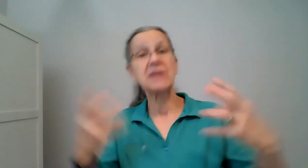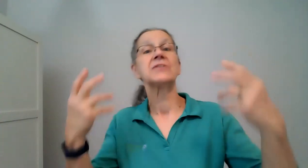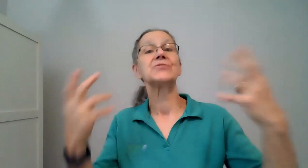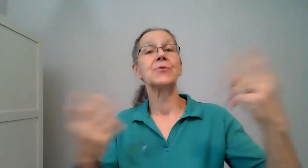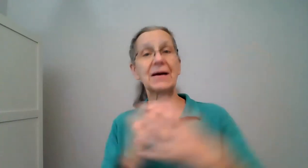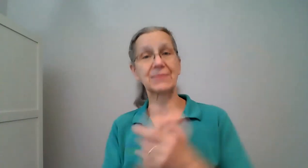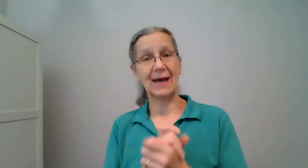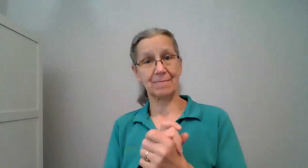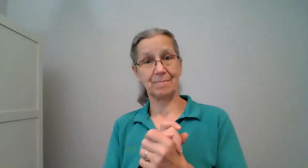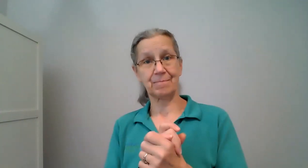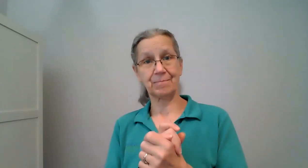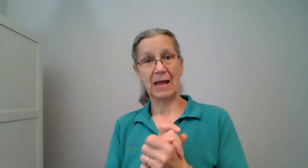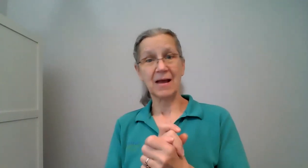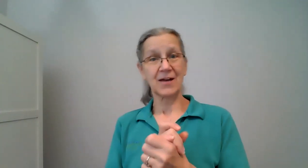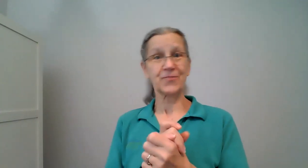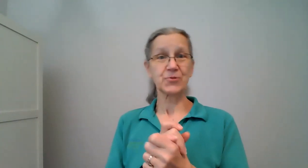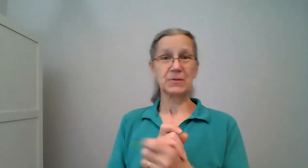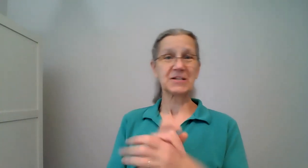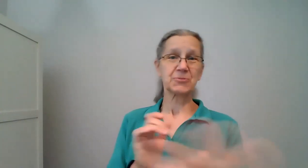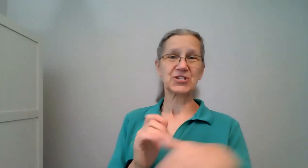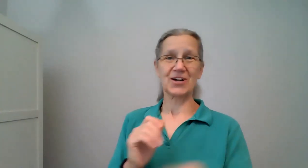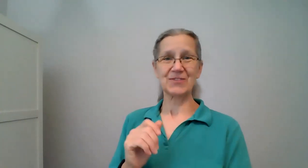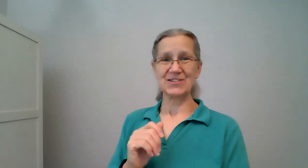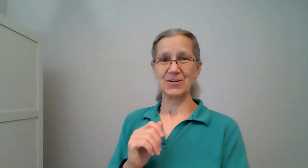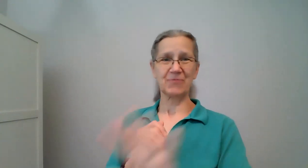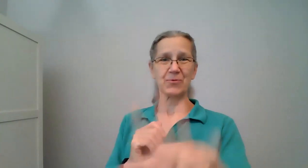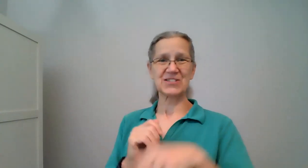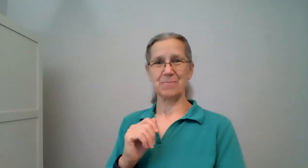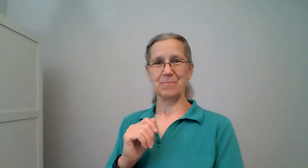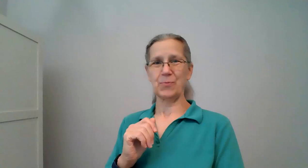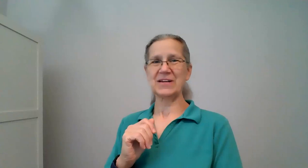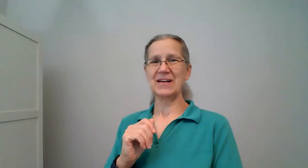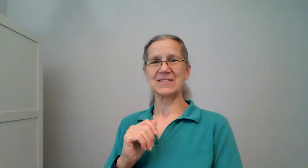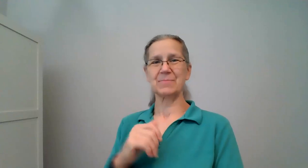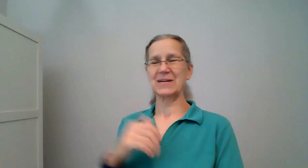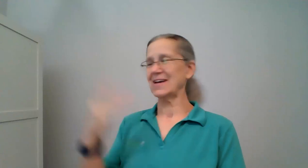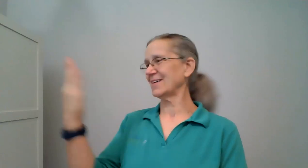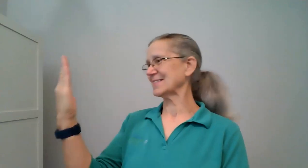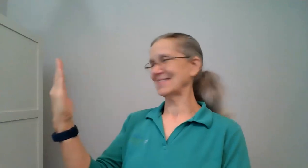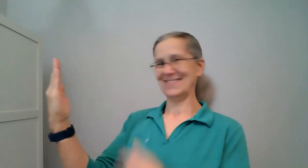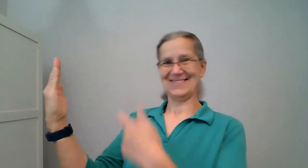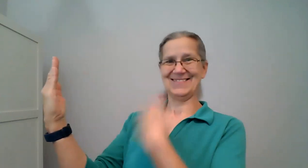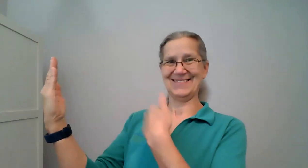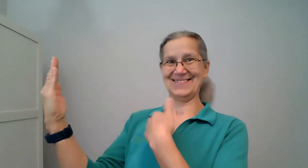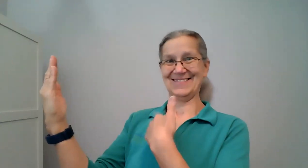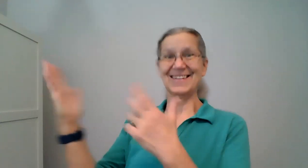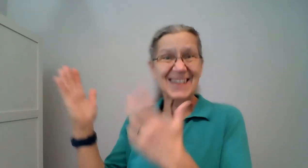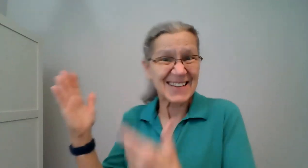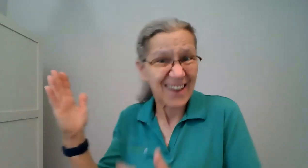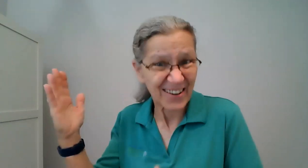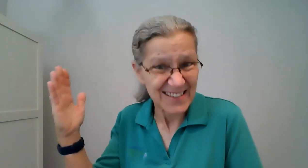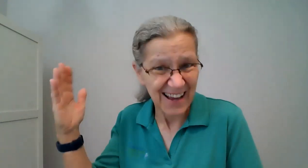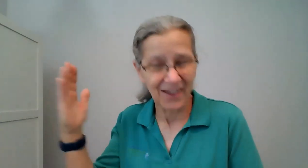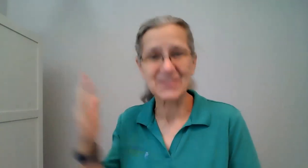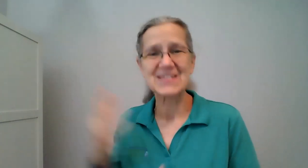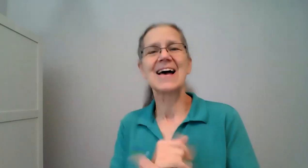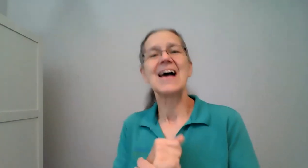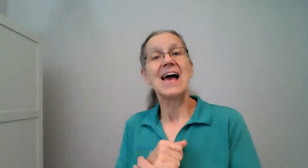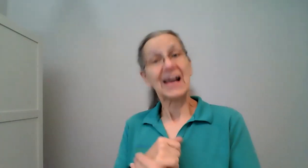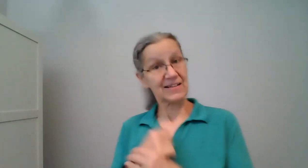we going to do about that and the first place we should always look before we start pointing out somebody else is ourselves and